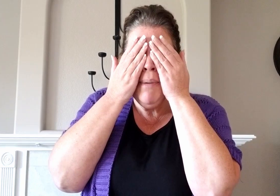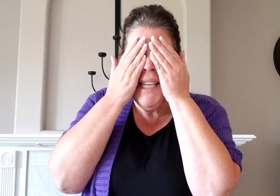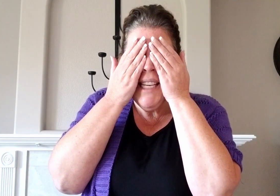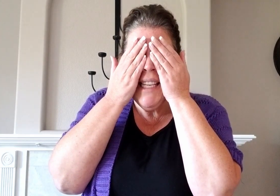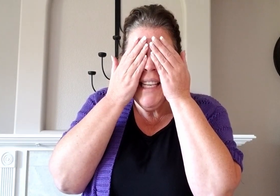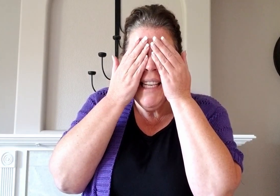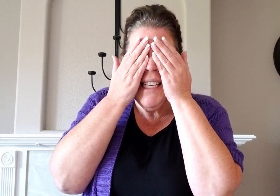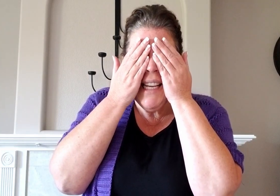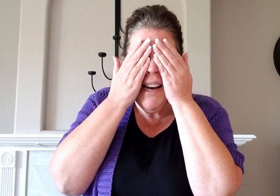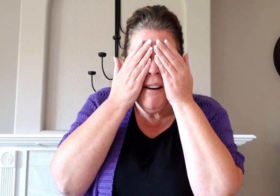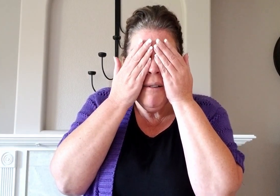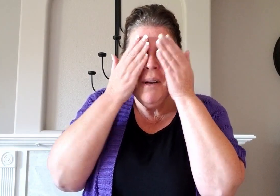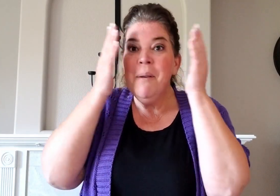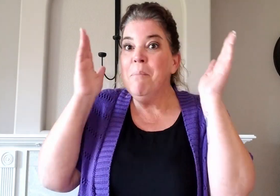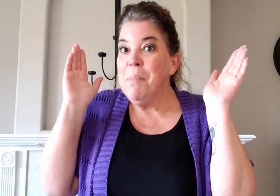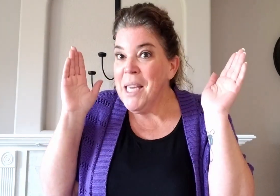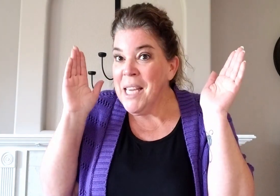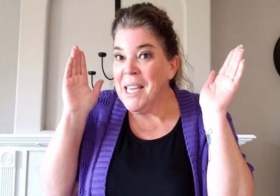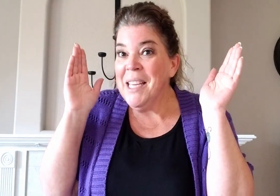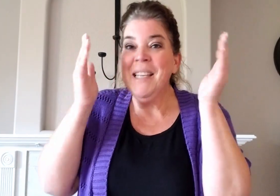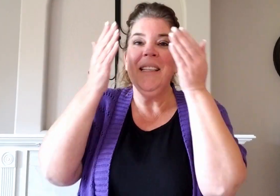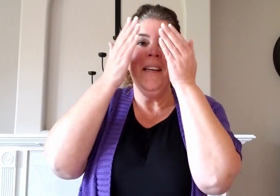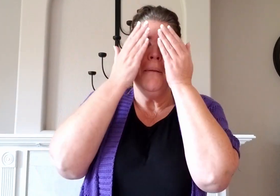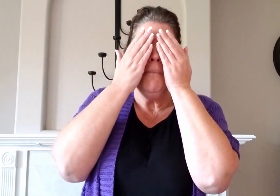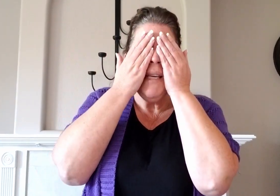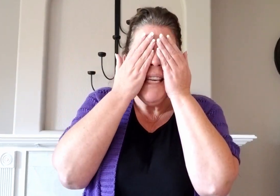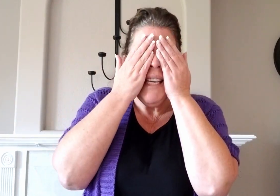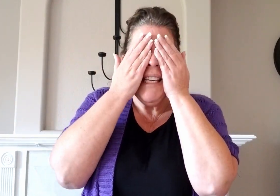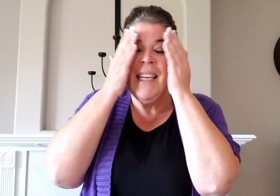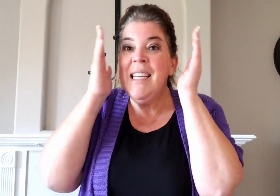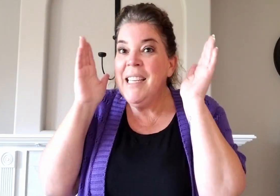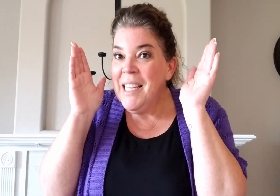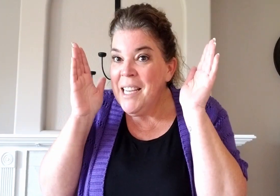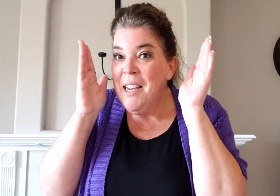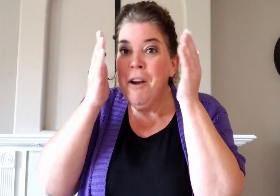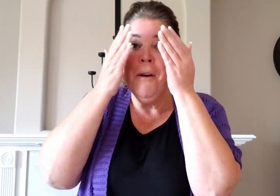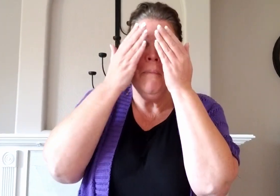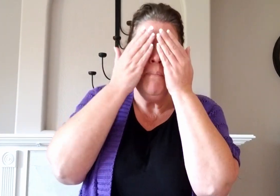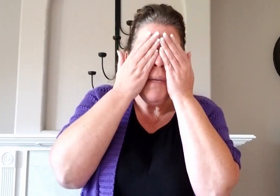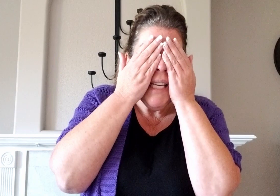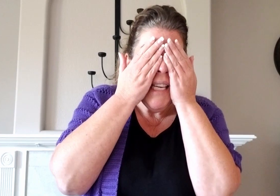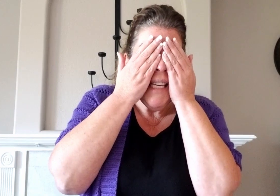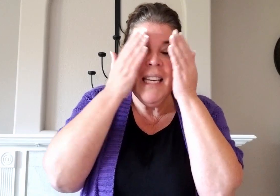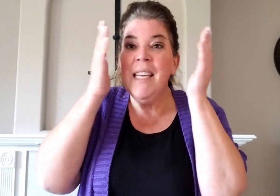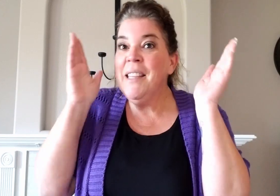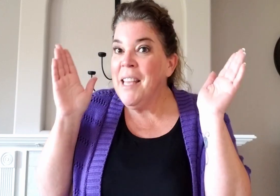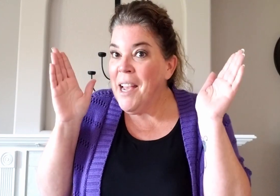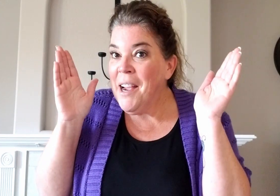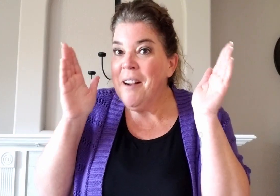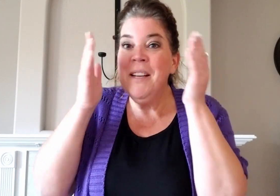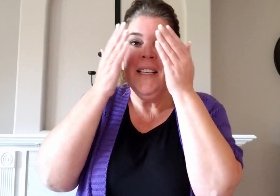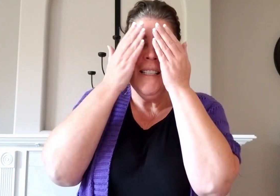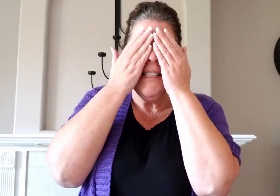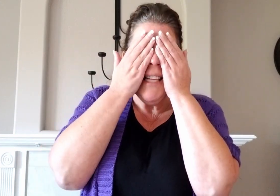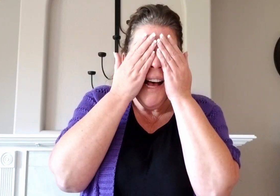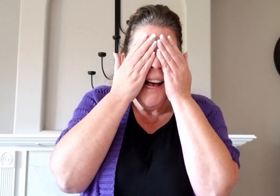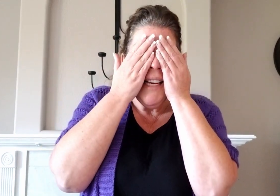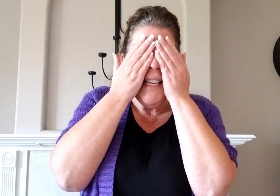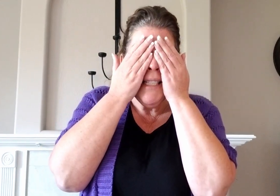peeking out. Peek. Peeking here. Peeking there. Sun is